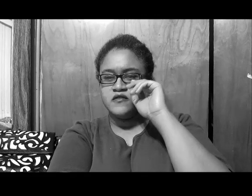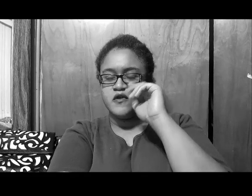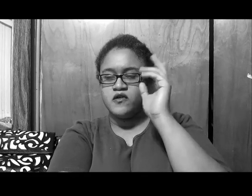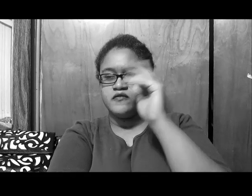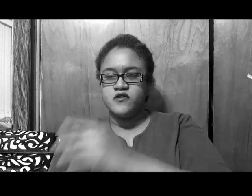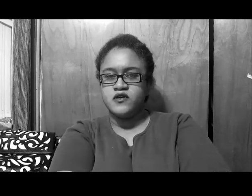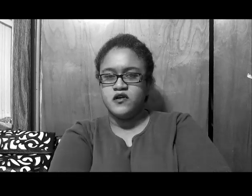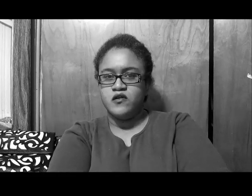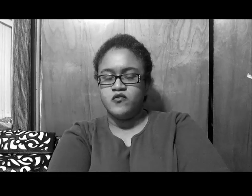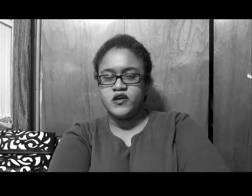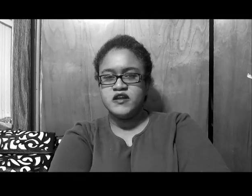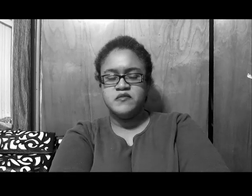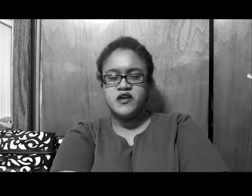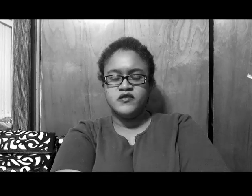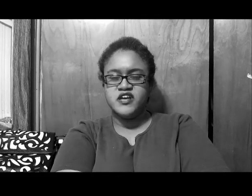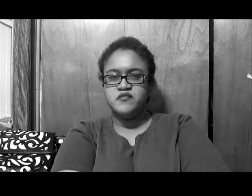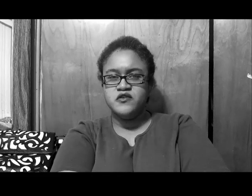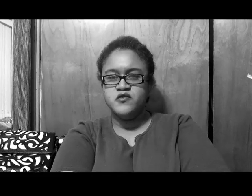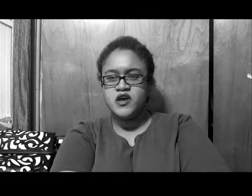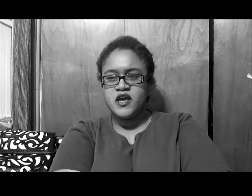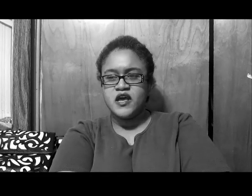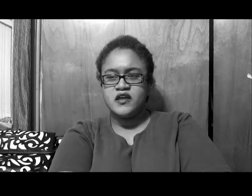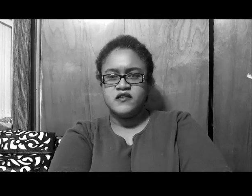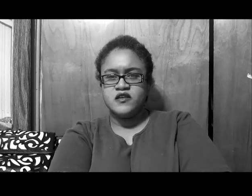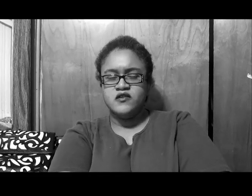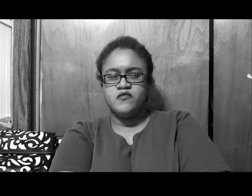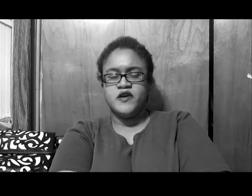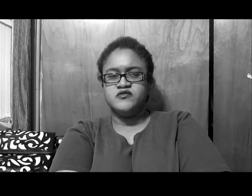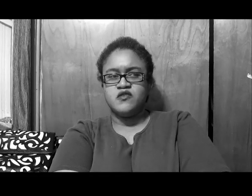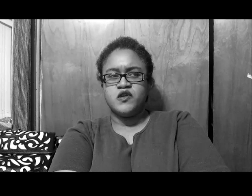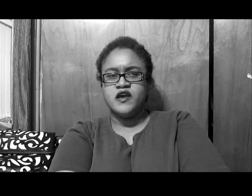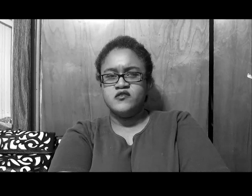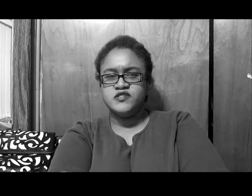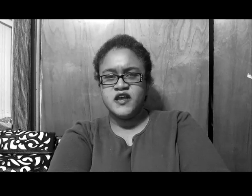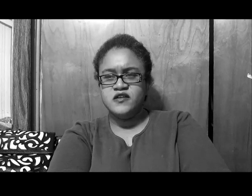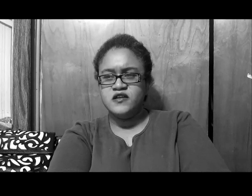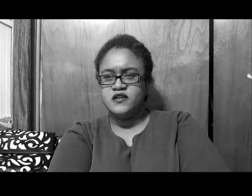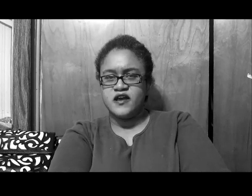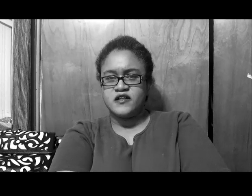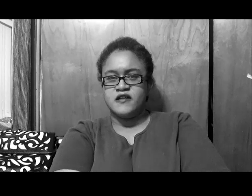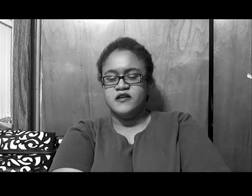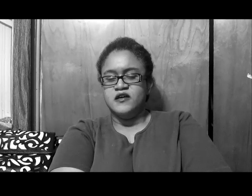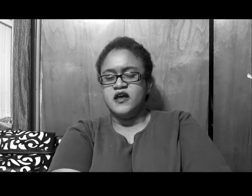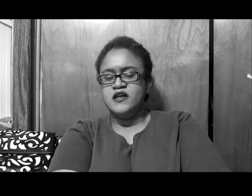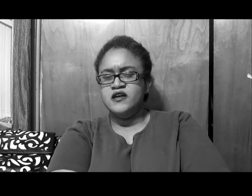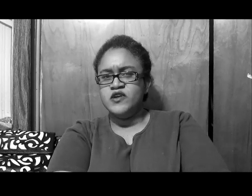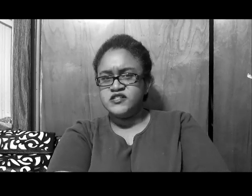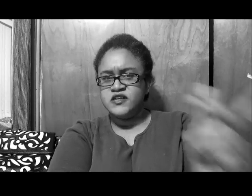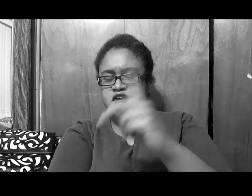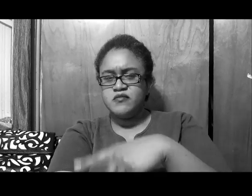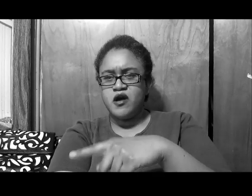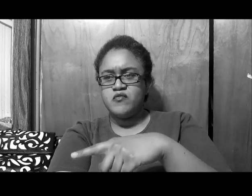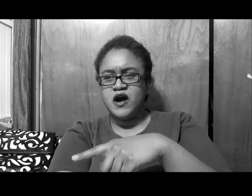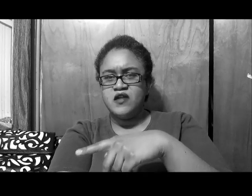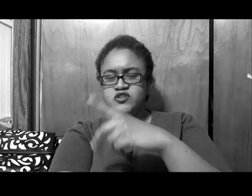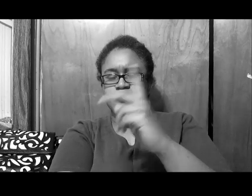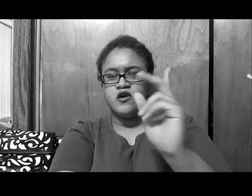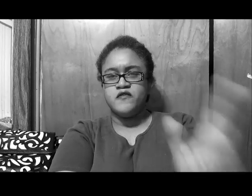made her debut, and Phaedra's like, there ain't no saying, or nothing like that, and then we see the other part, where Phaedra's going off on